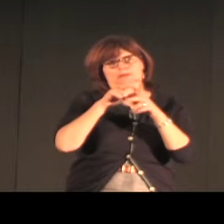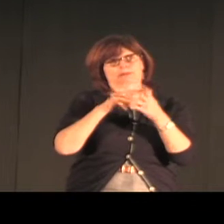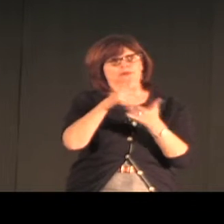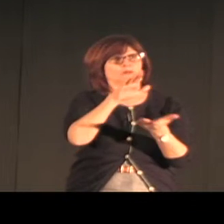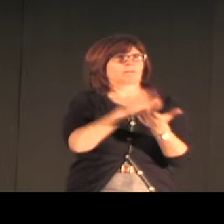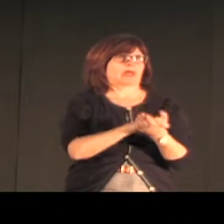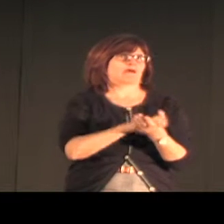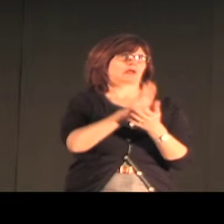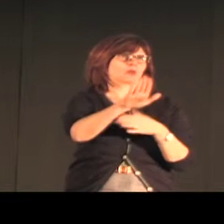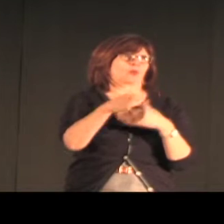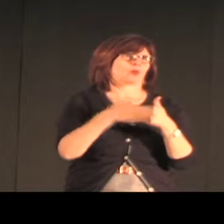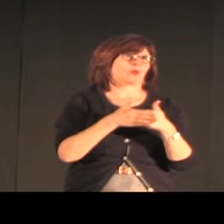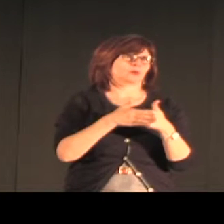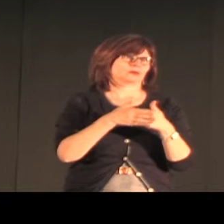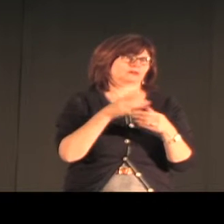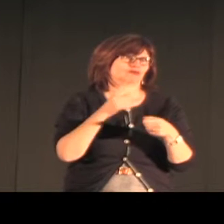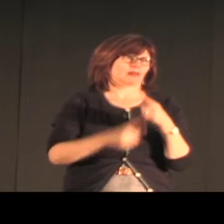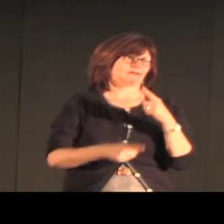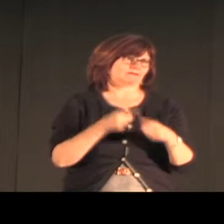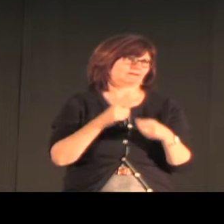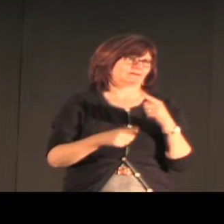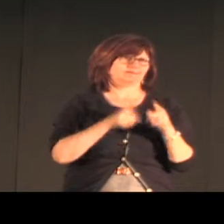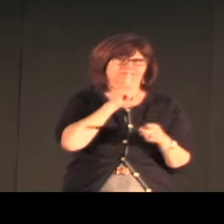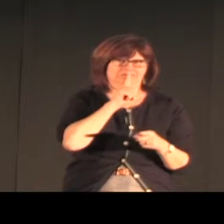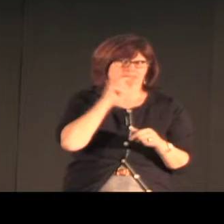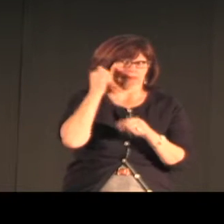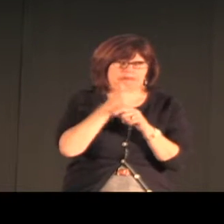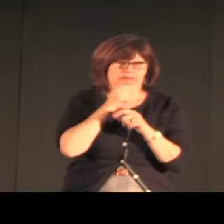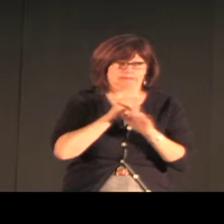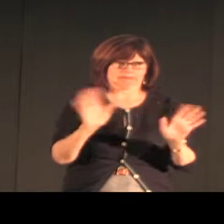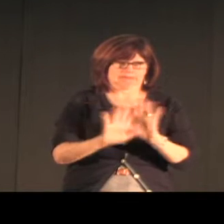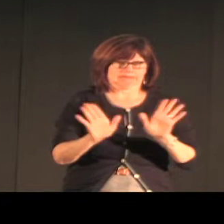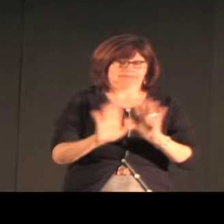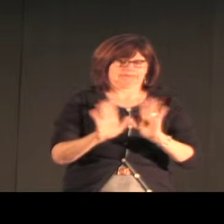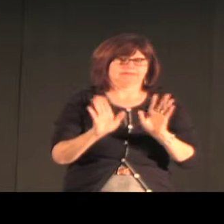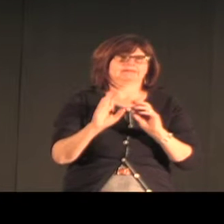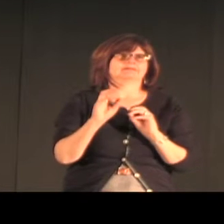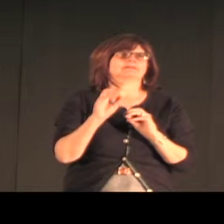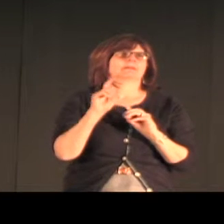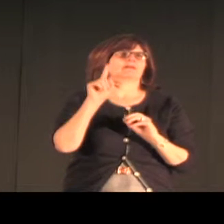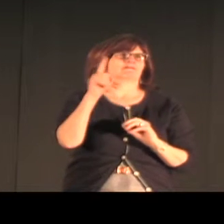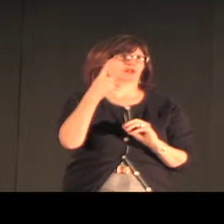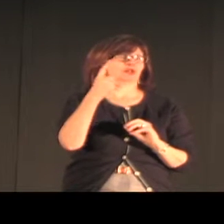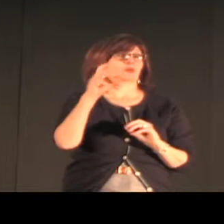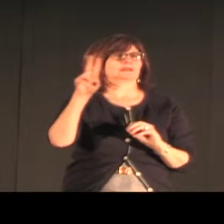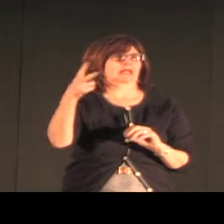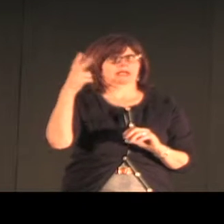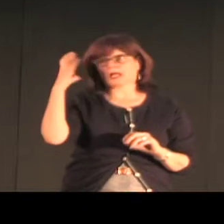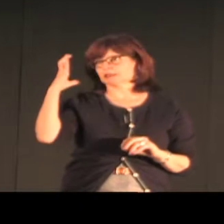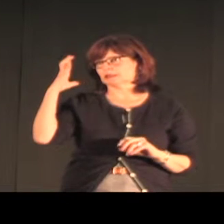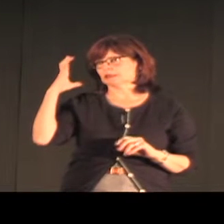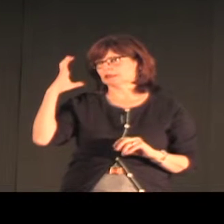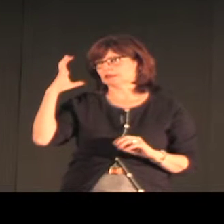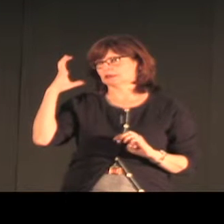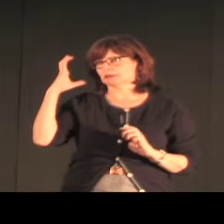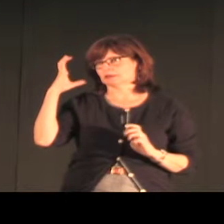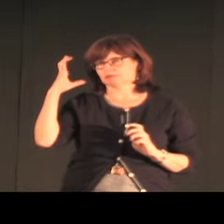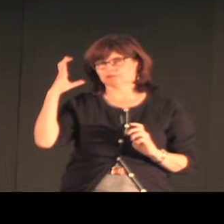of their family, the intermarriage caused the birth of more and more deaf people. So people were marrying